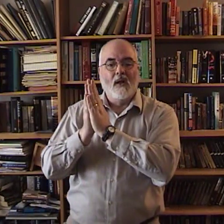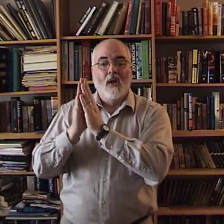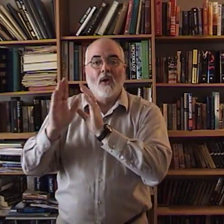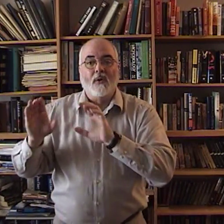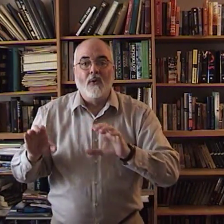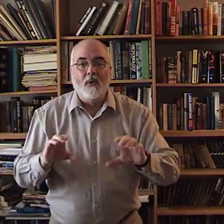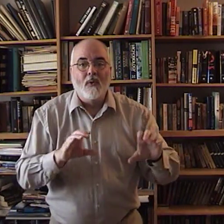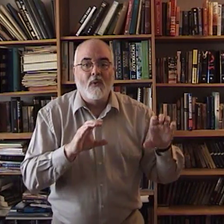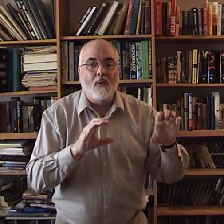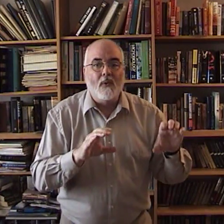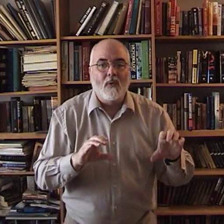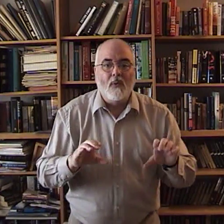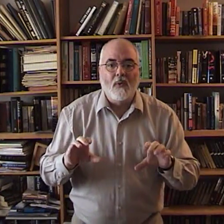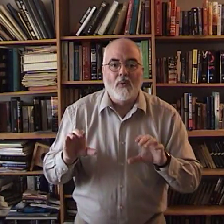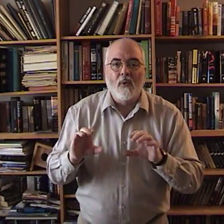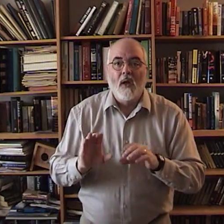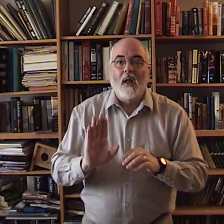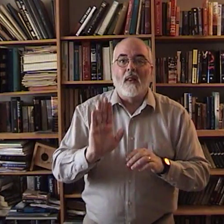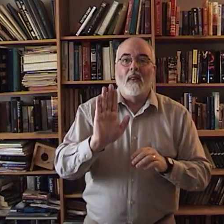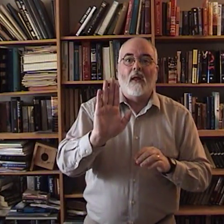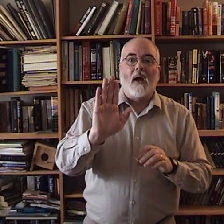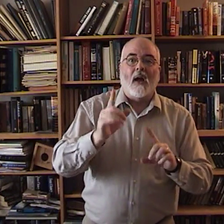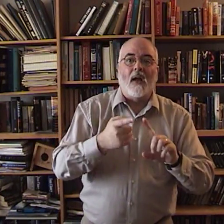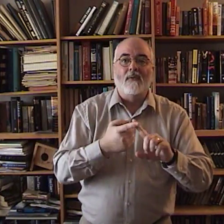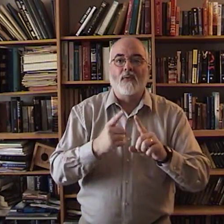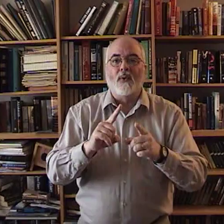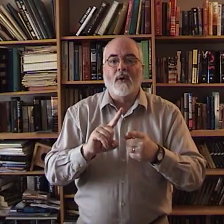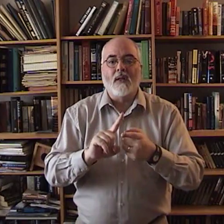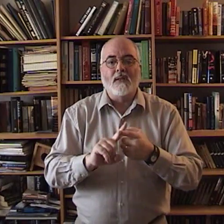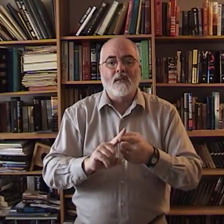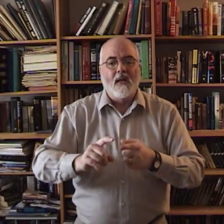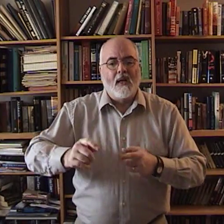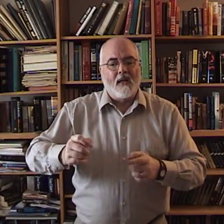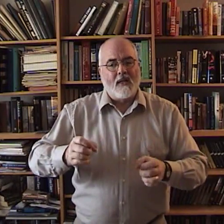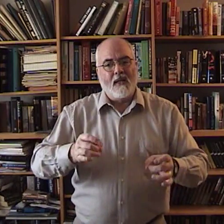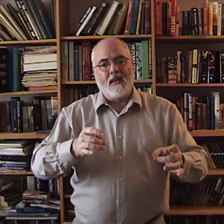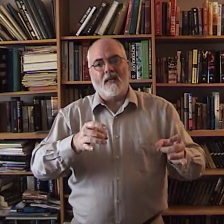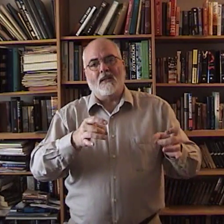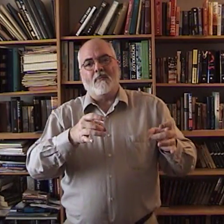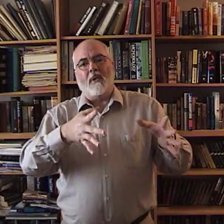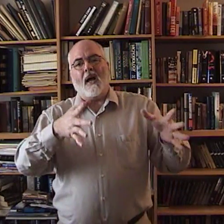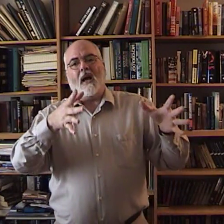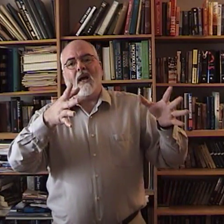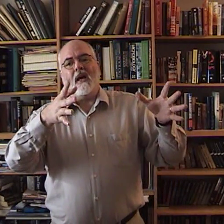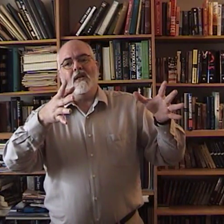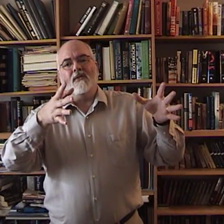Do thy friends despise,